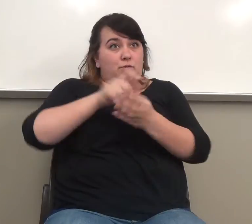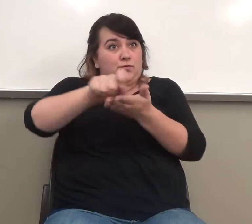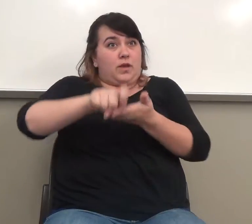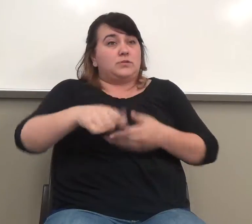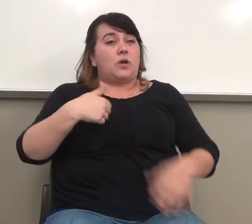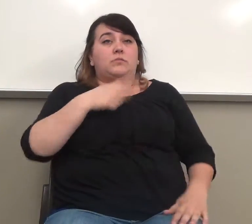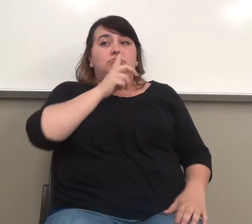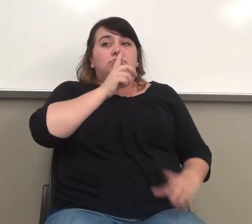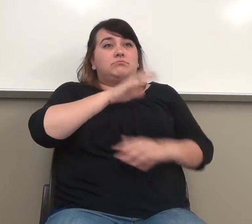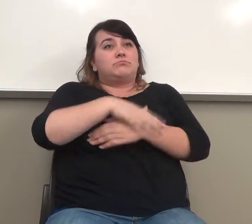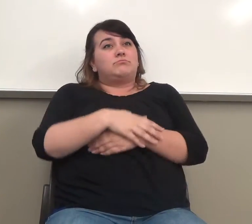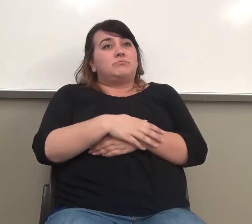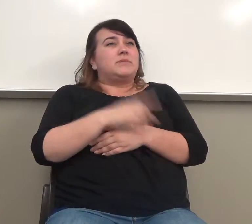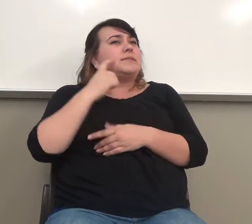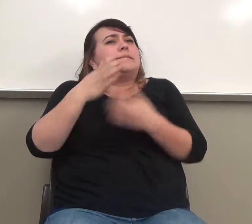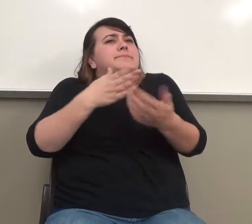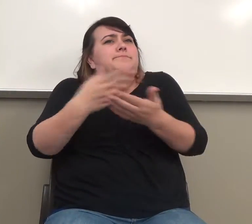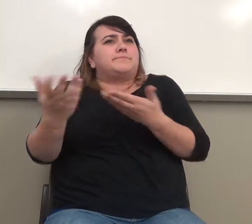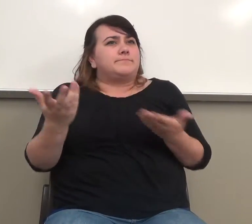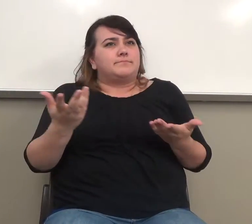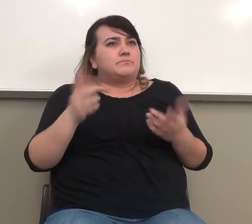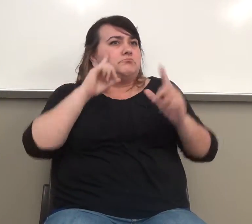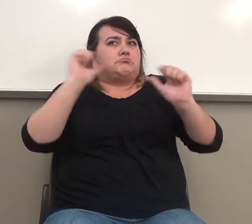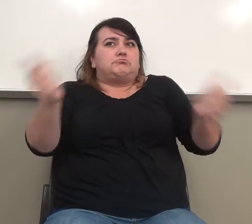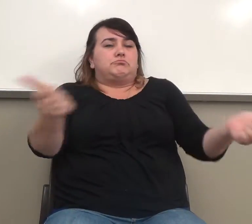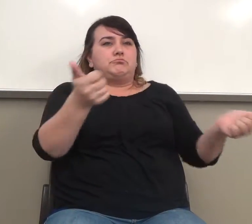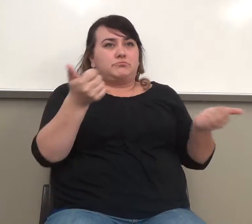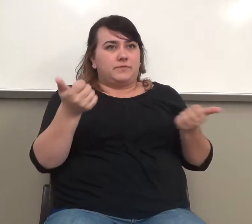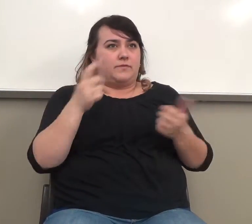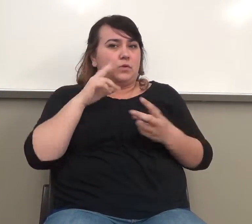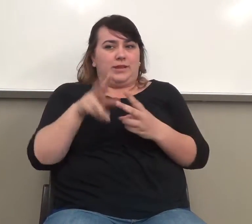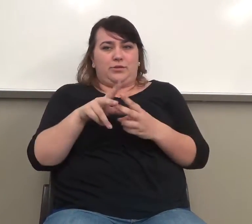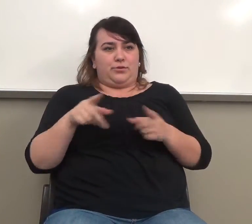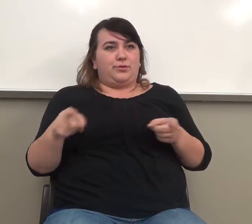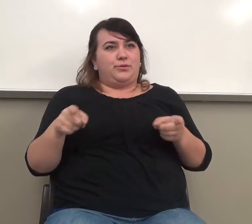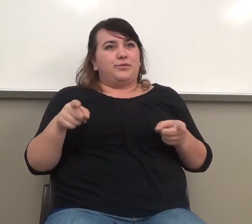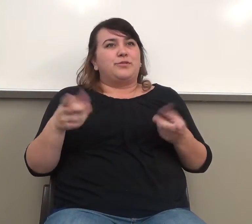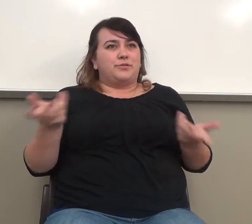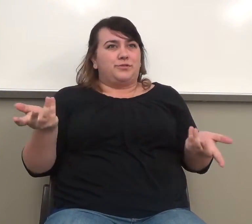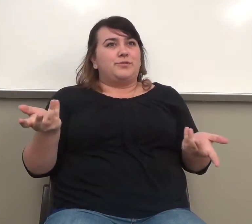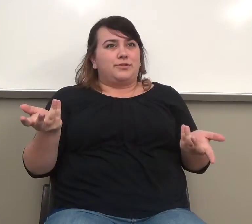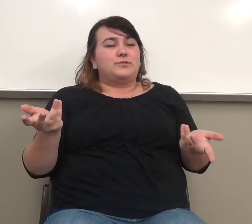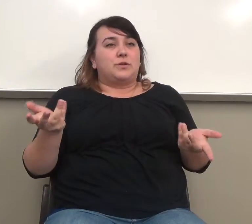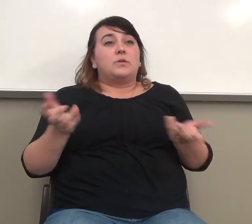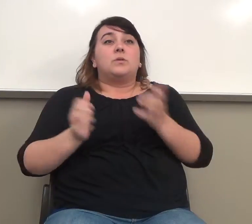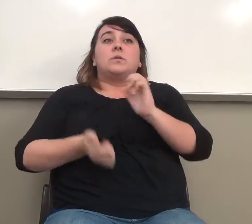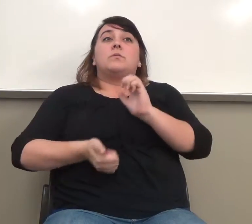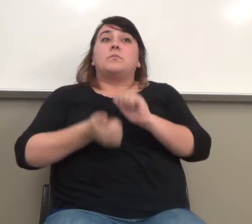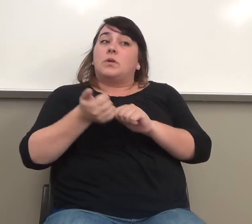because it didn't matter. You could do either one. Okay? Okay, so most of the people